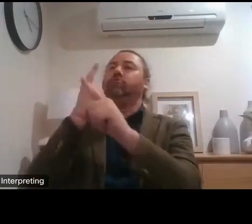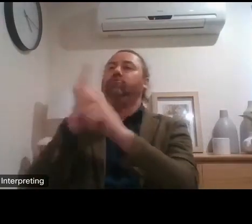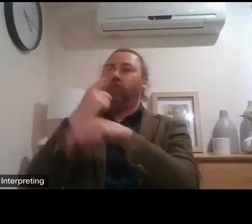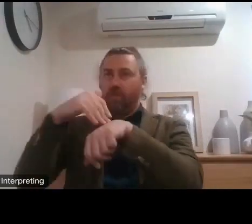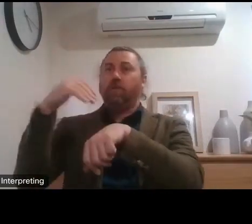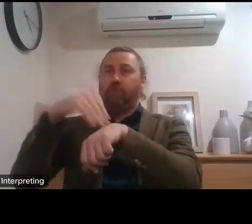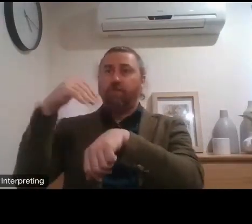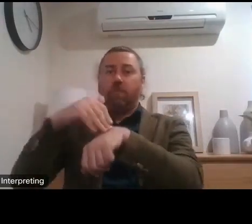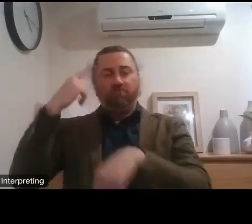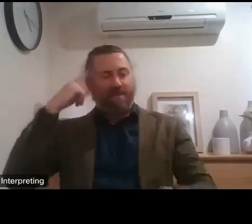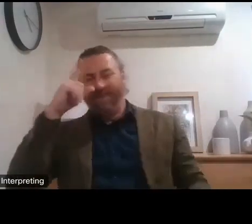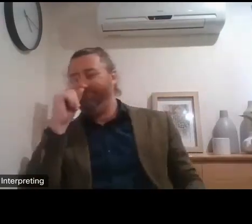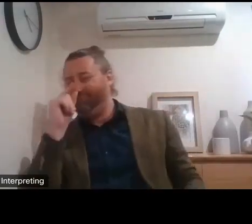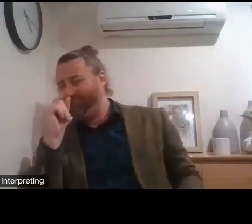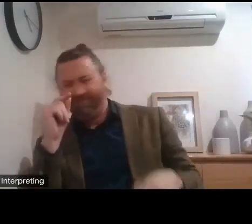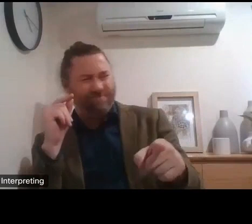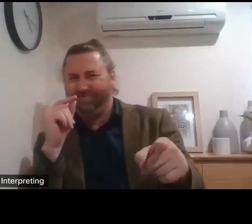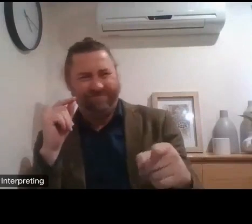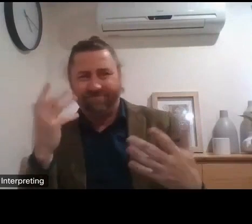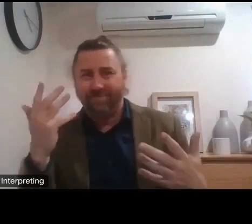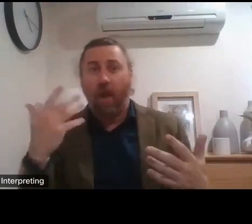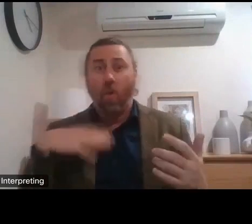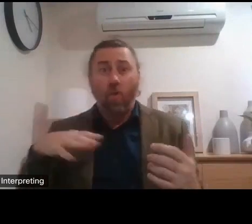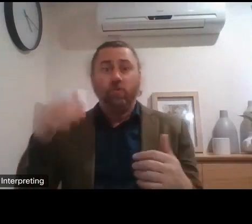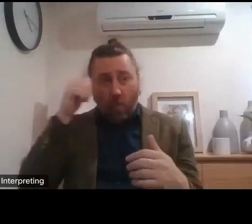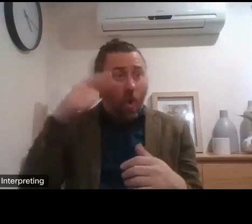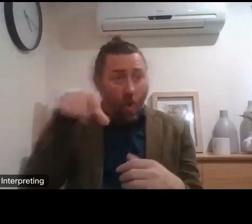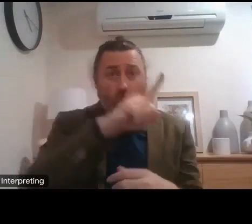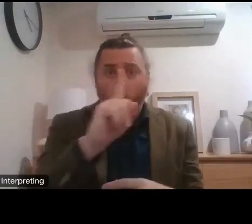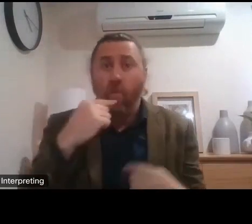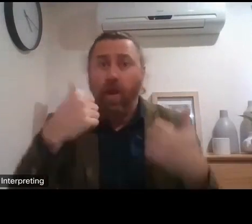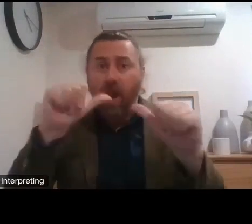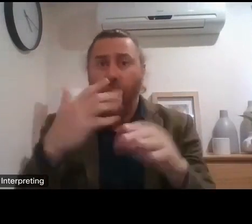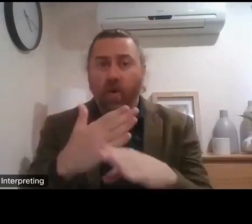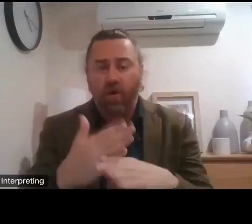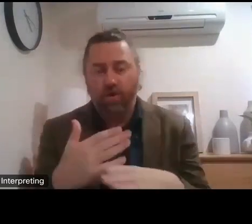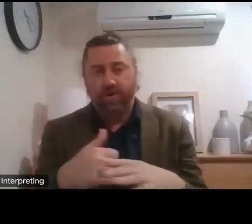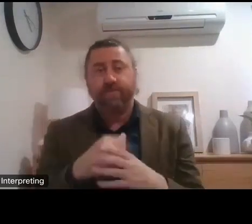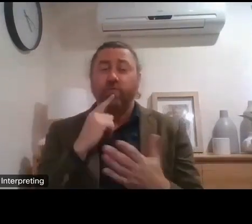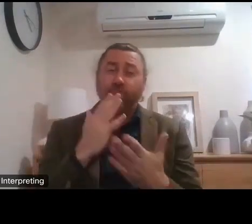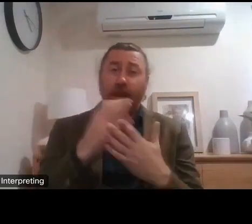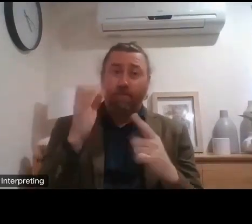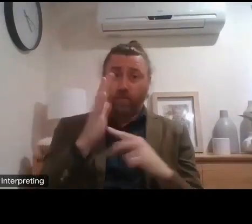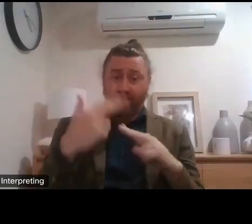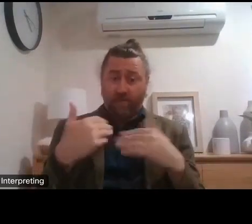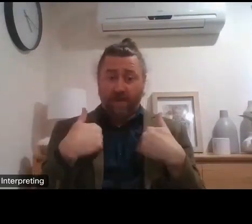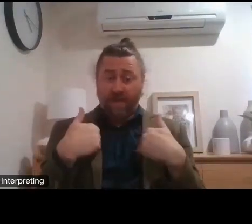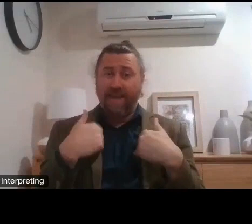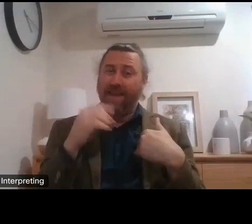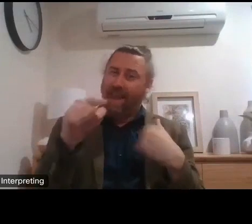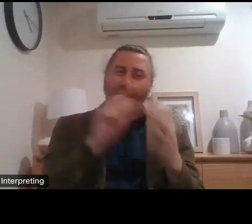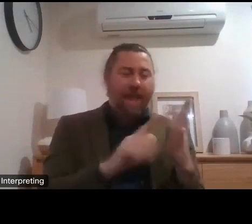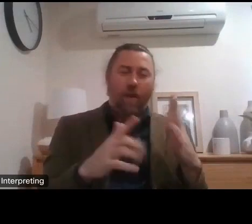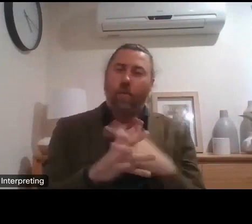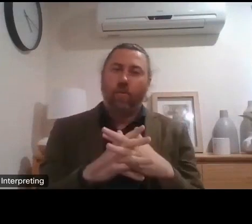so that is the what we're going to do but just as important um and perhaps most important to me is the how we're going to